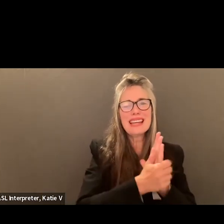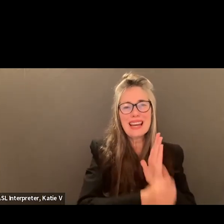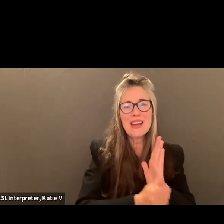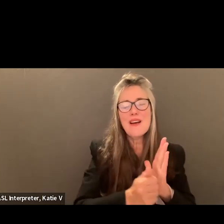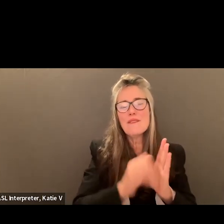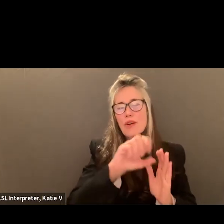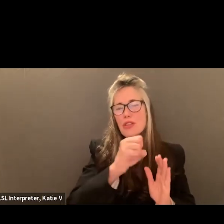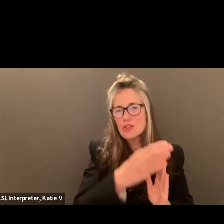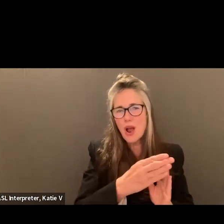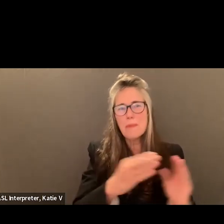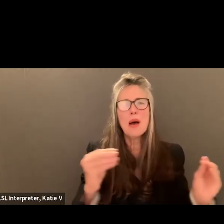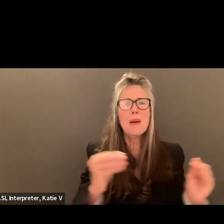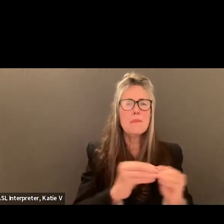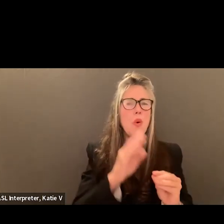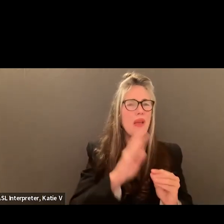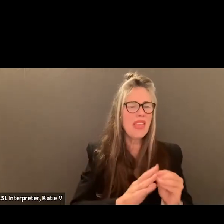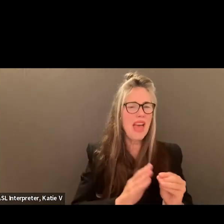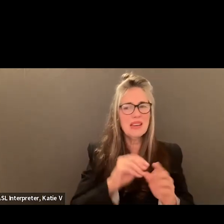Ms. Okay. Got it.